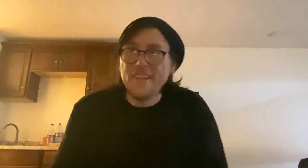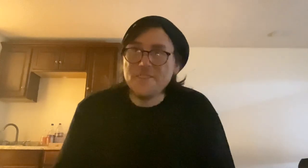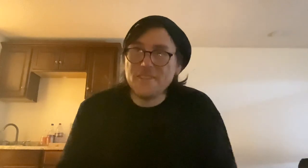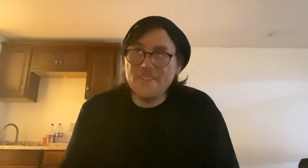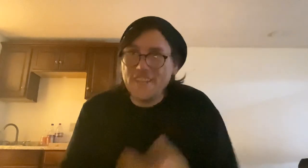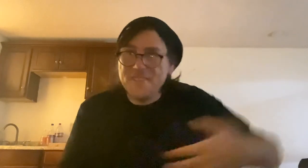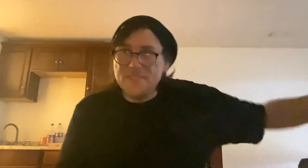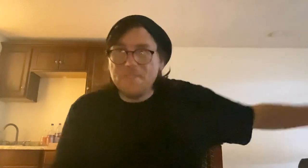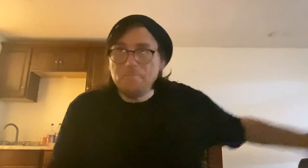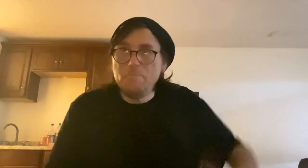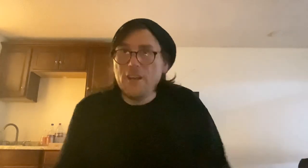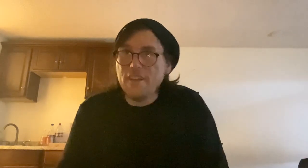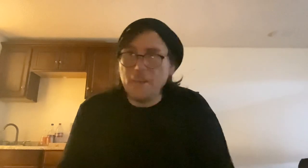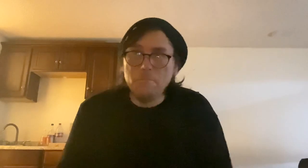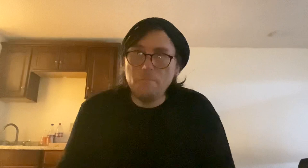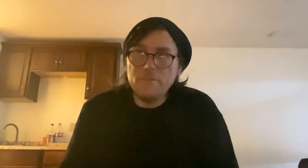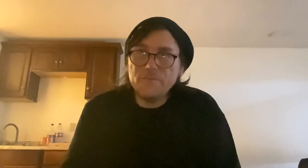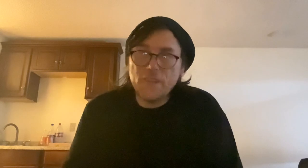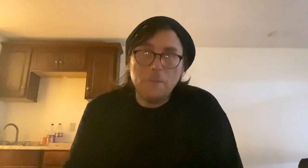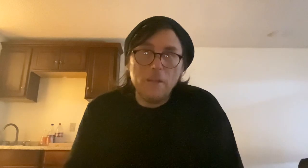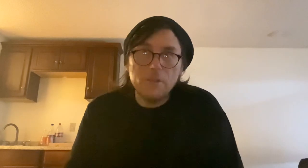is, his is, uh, in, uh, in Malibu.